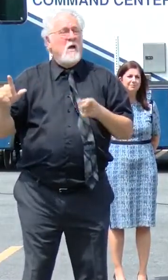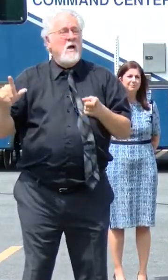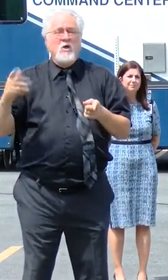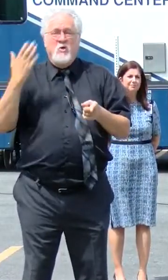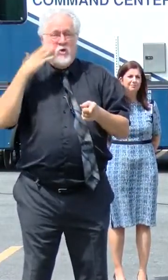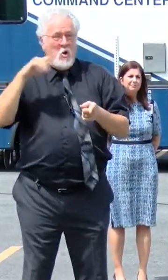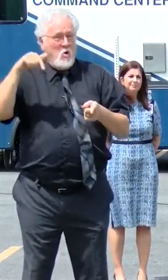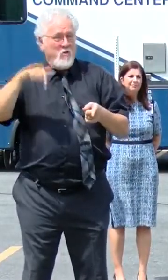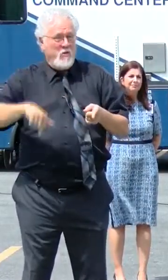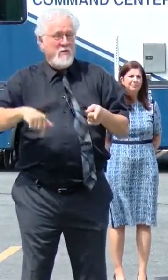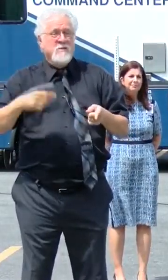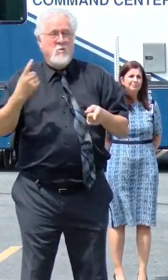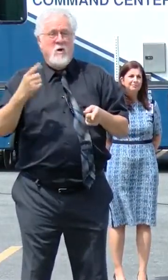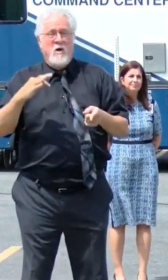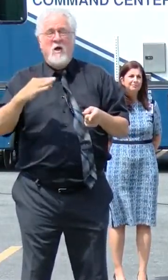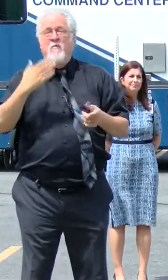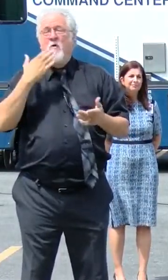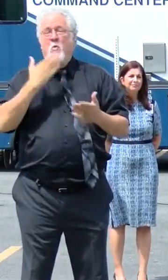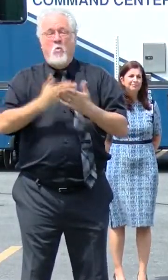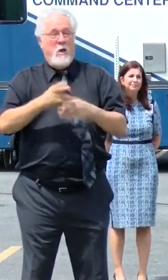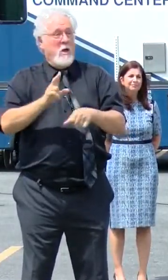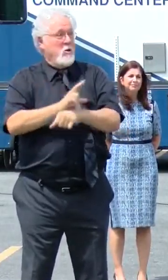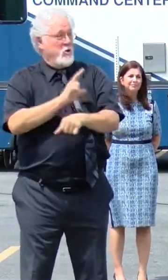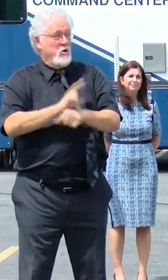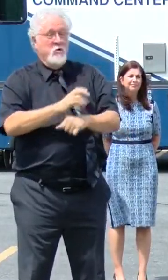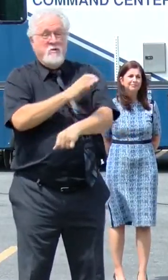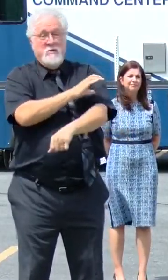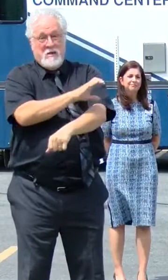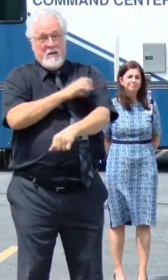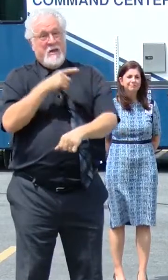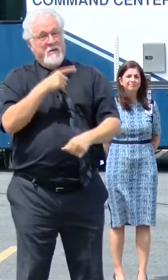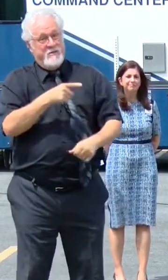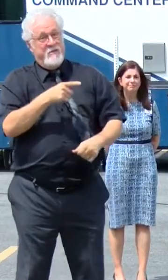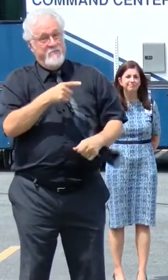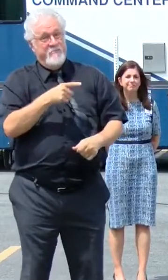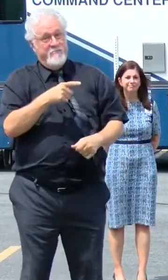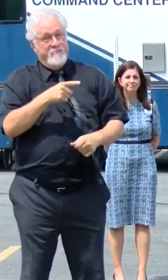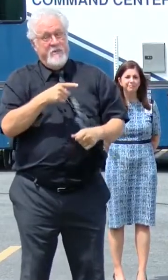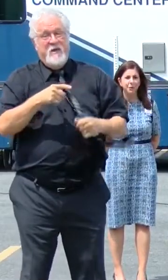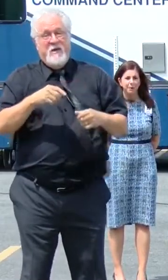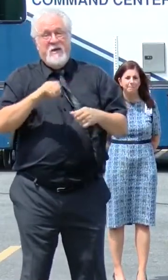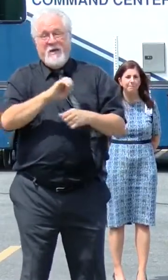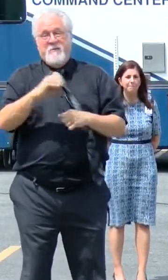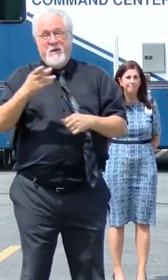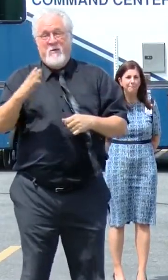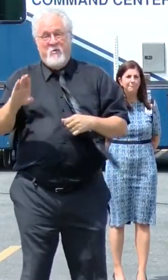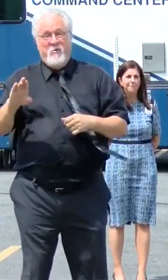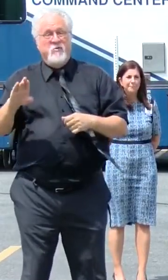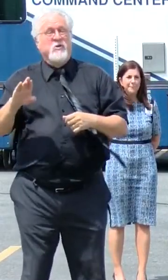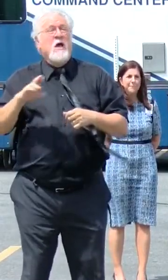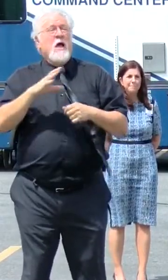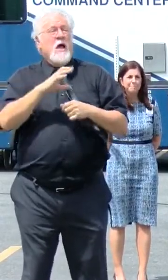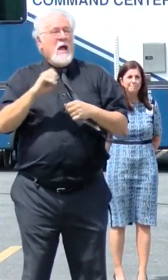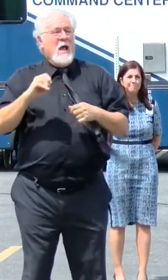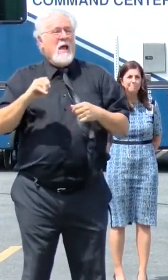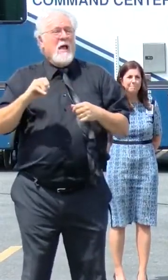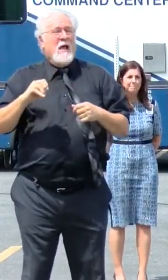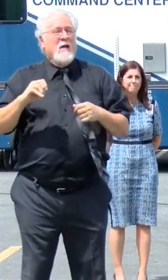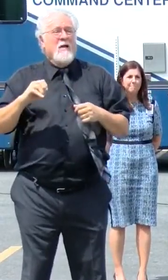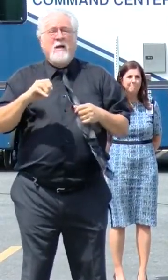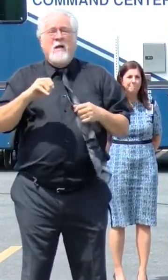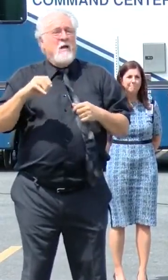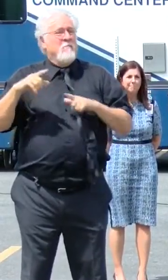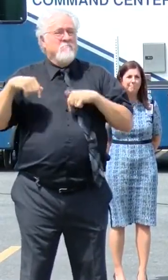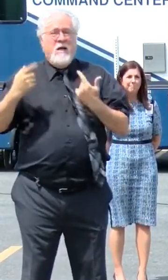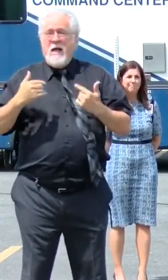don't know, this is one of the well-used clinics in East Baton Rouge Parish. And certainly not having